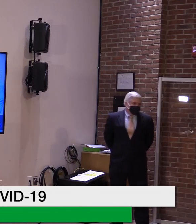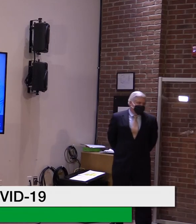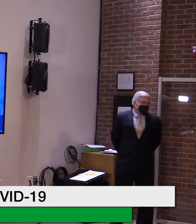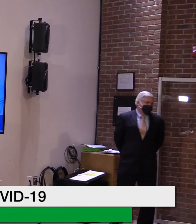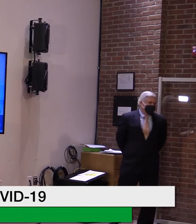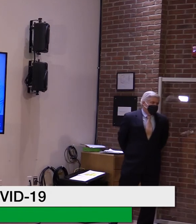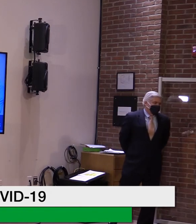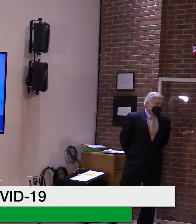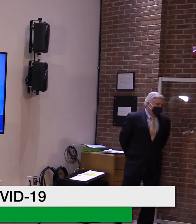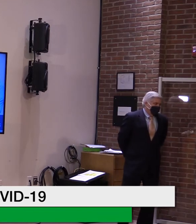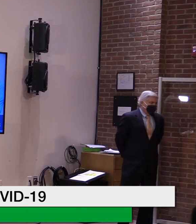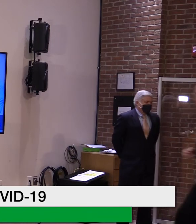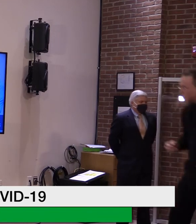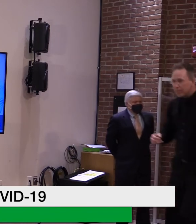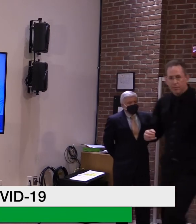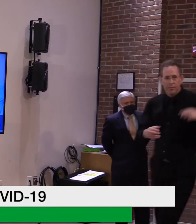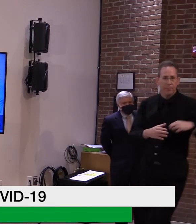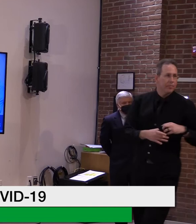Andrew, Caledonian Records.